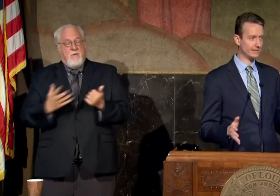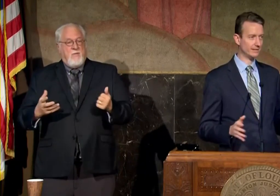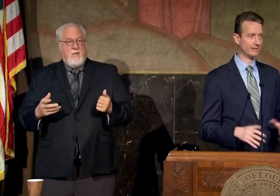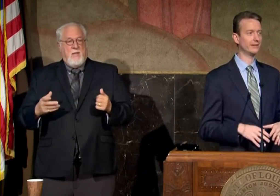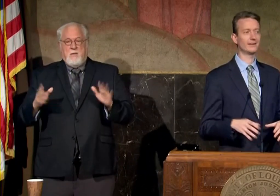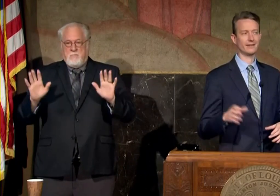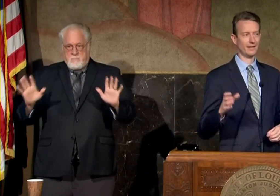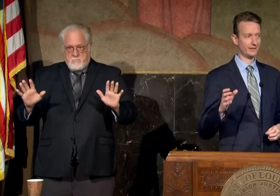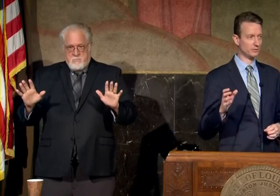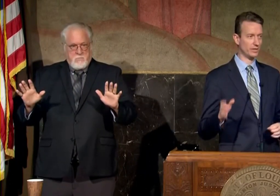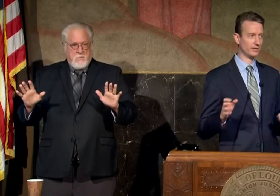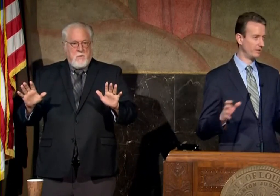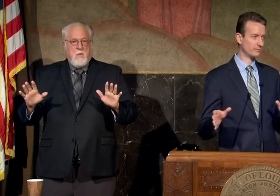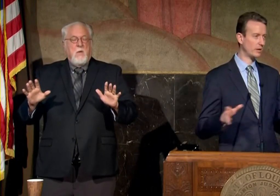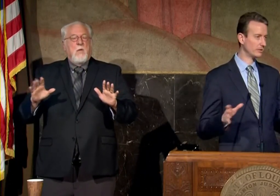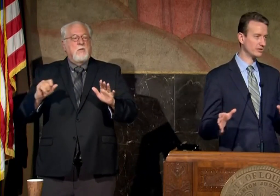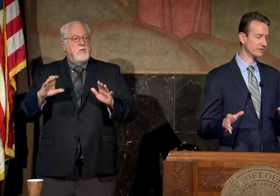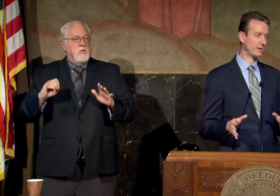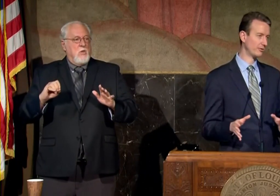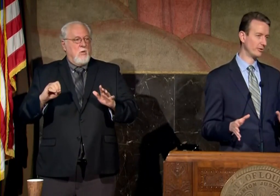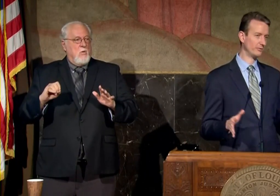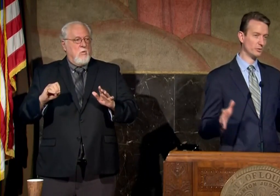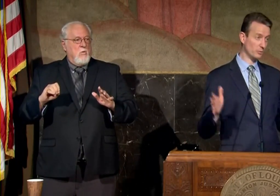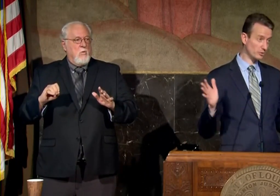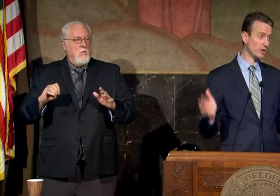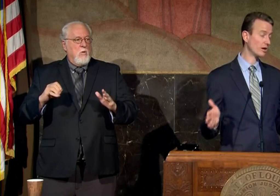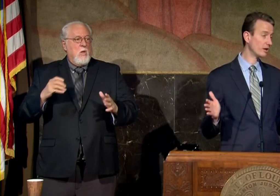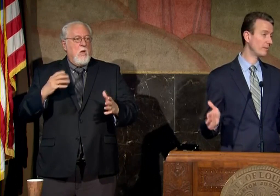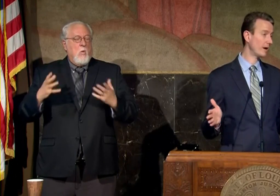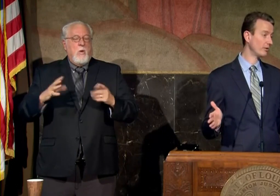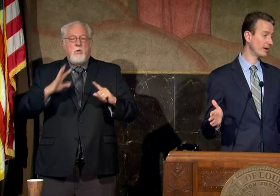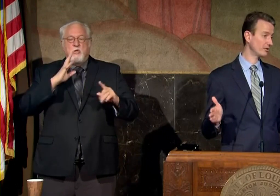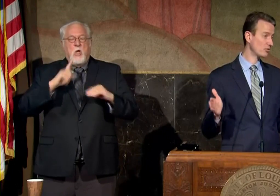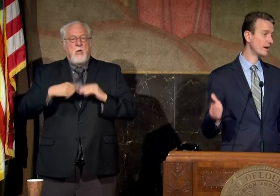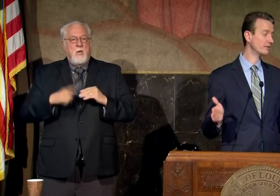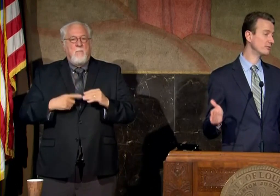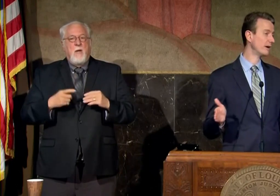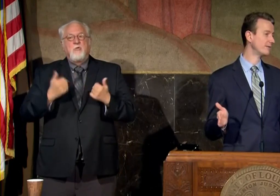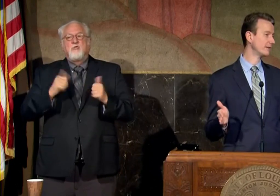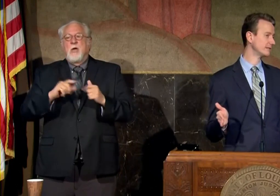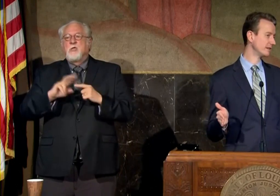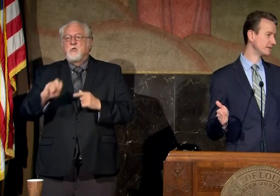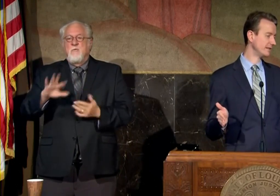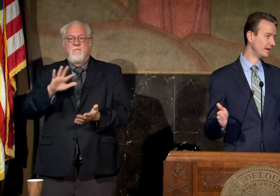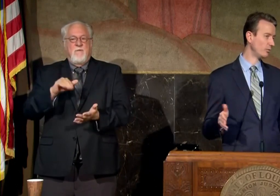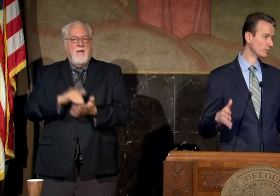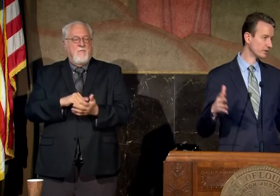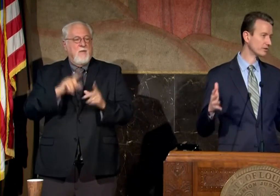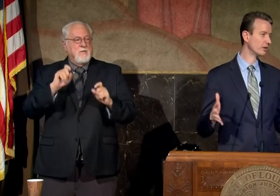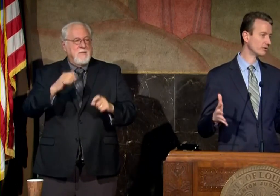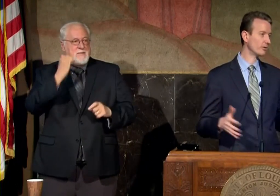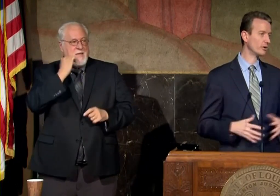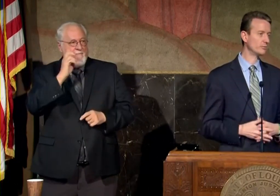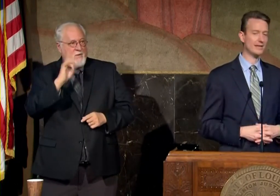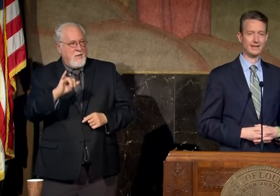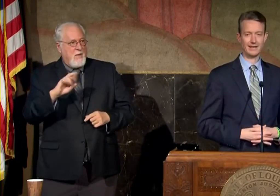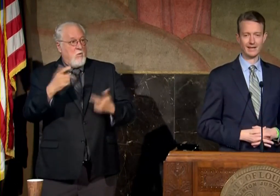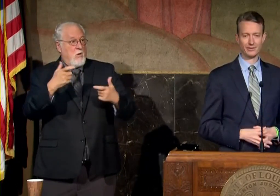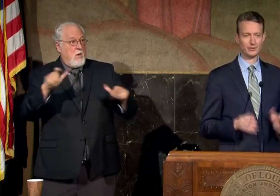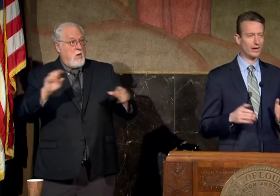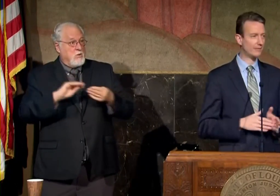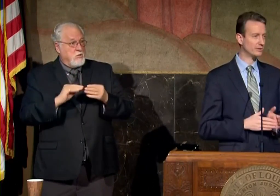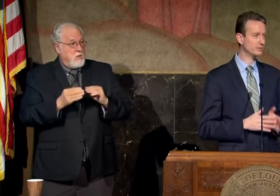validated uh so it's probably just a matter of you know when you're talking about trying to do 5 000 tests a day or such a large volume